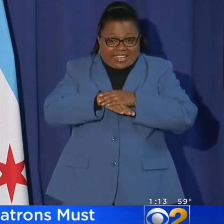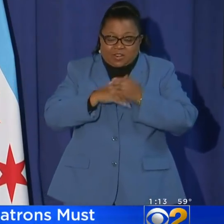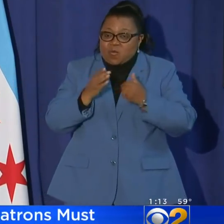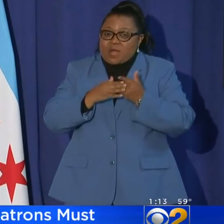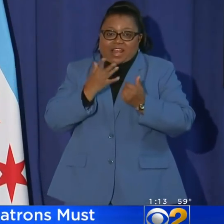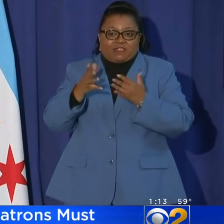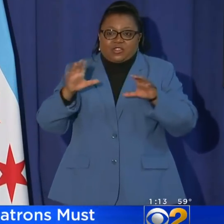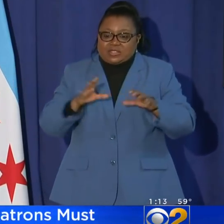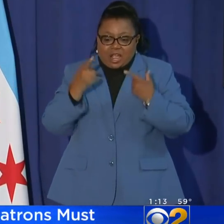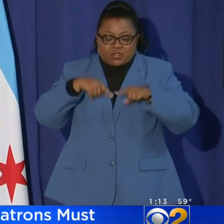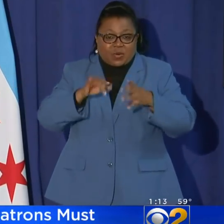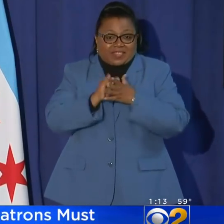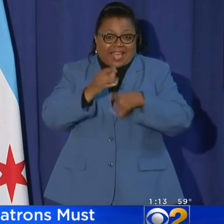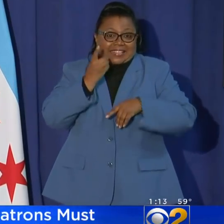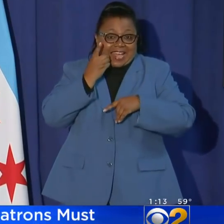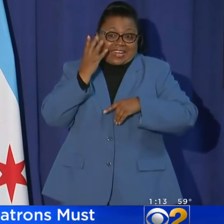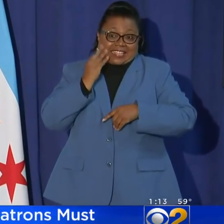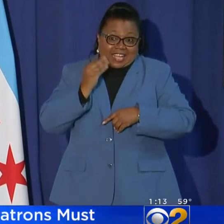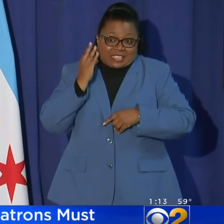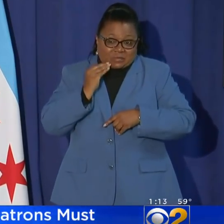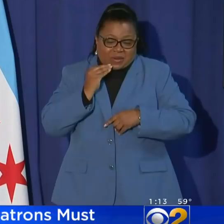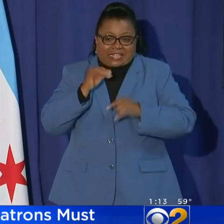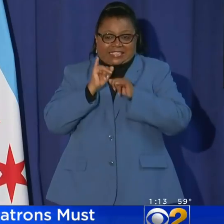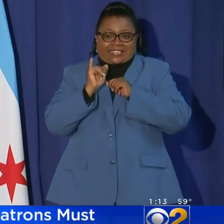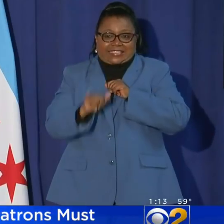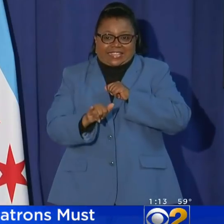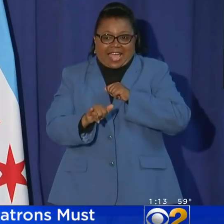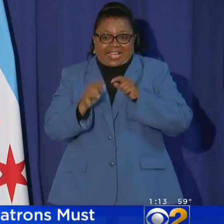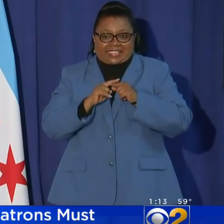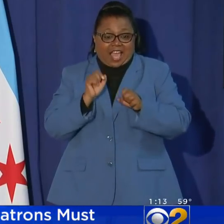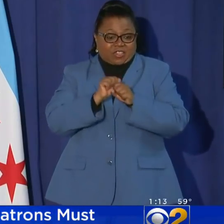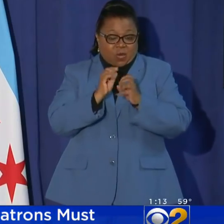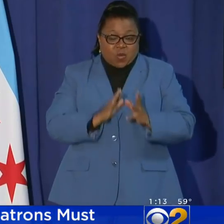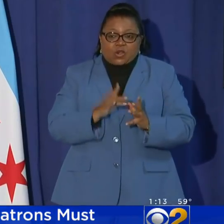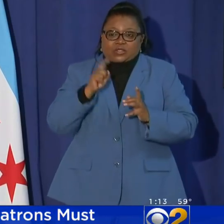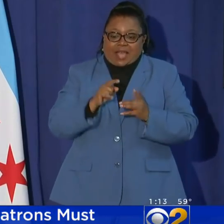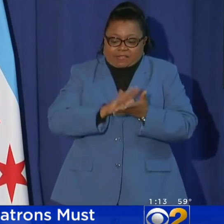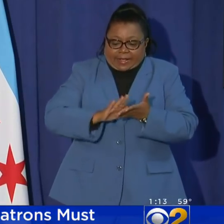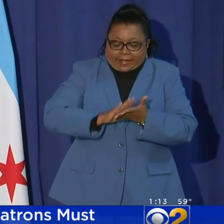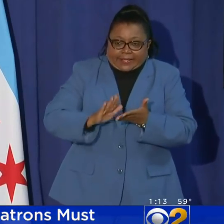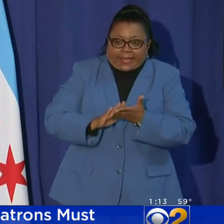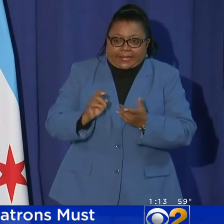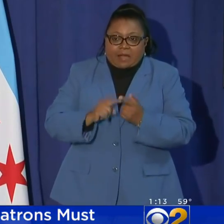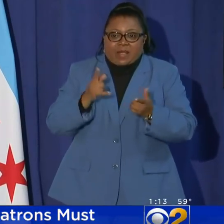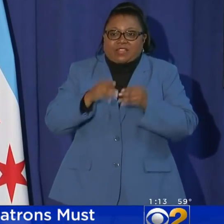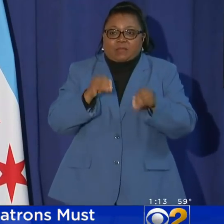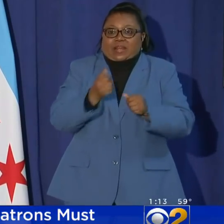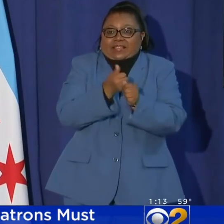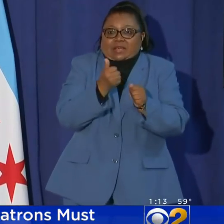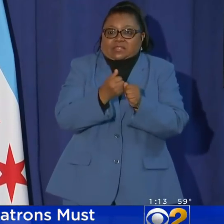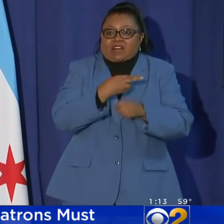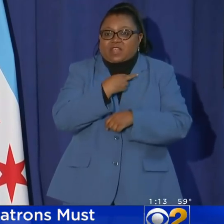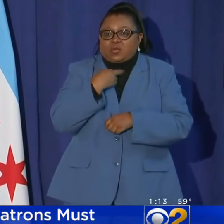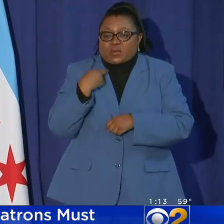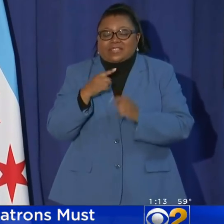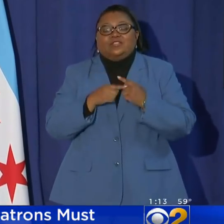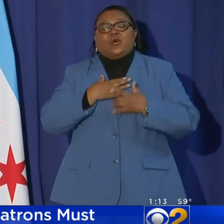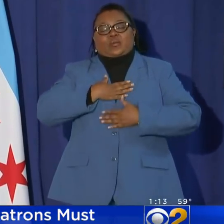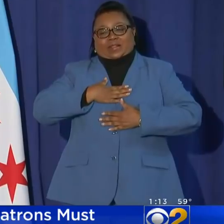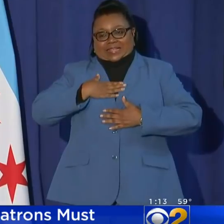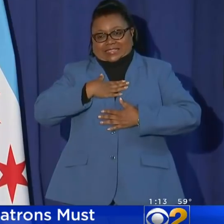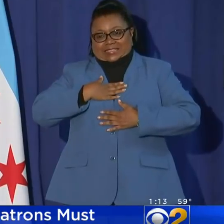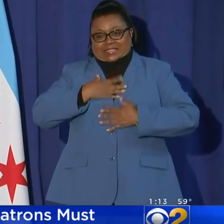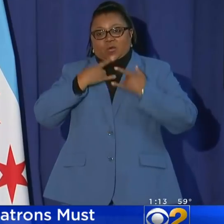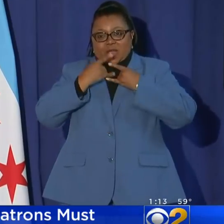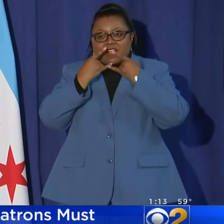whatever you've done during that dining experience stays, and the workers have to clean up, and they're putting themselves at risk. So please